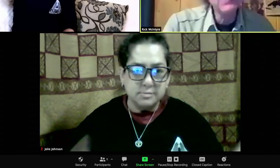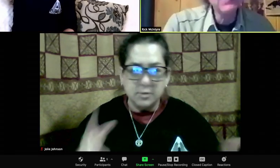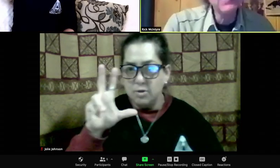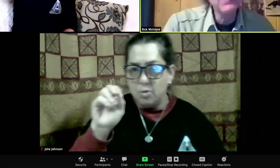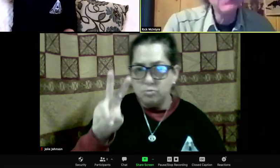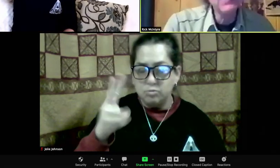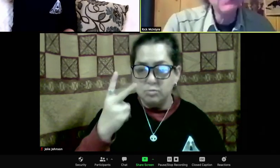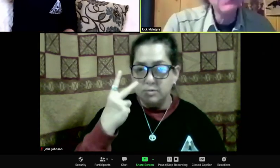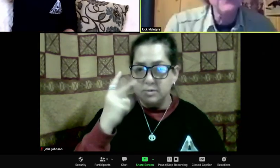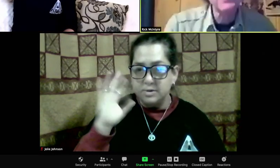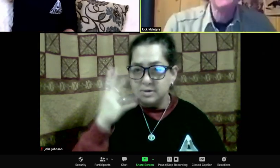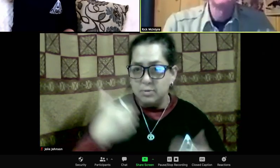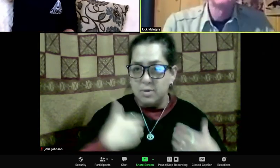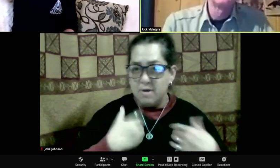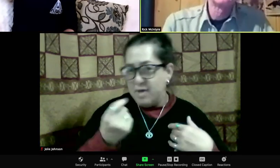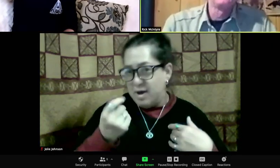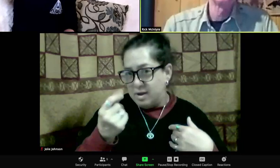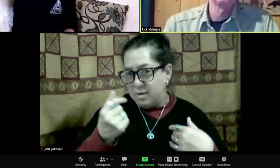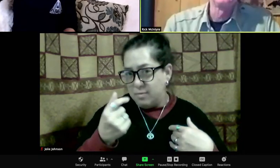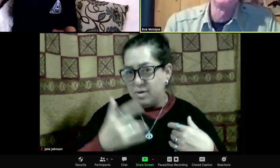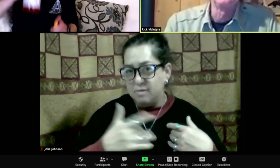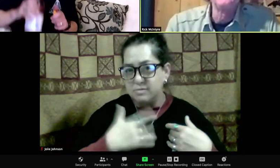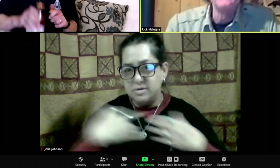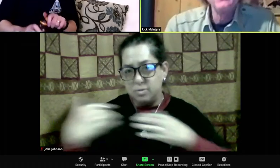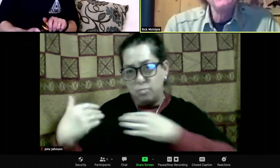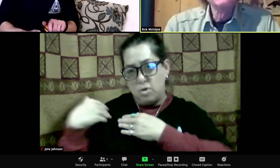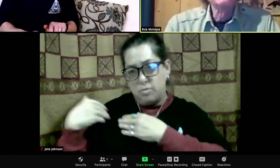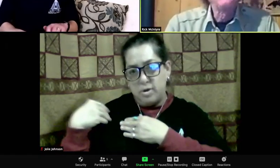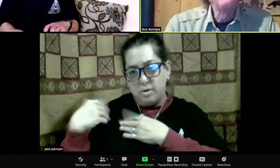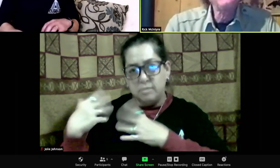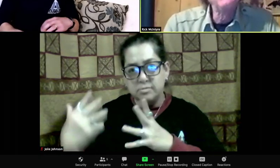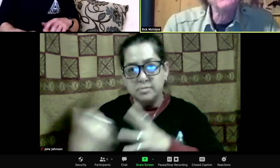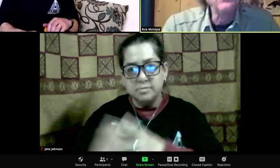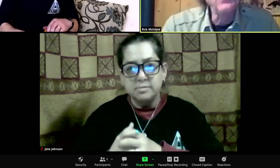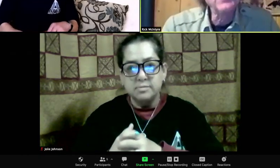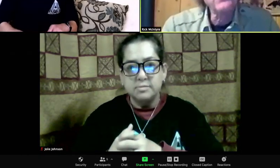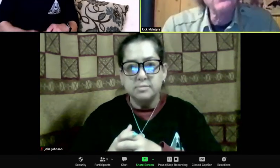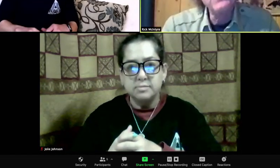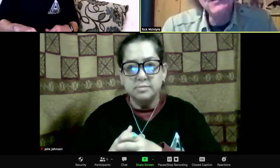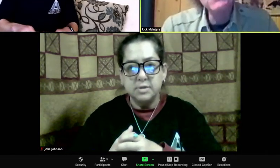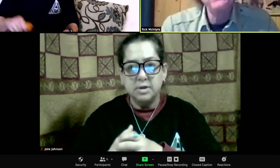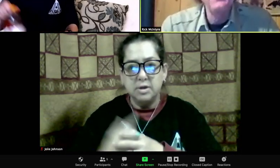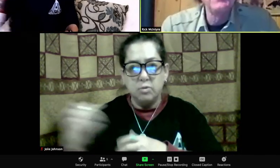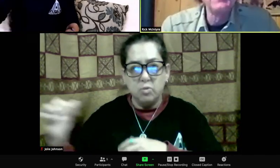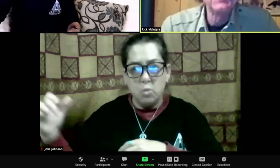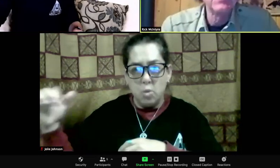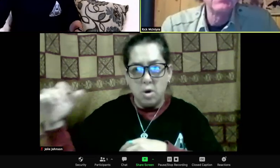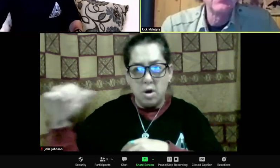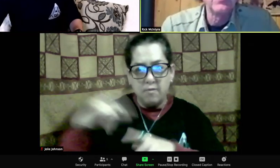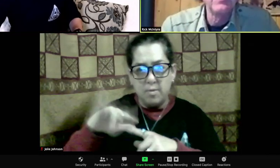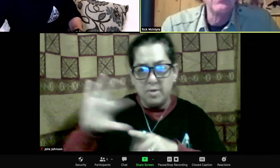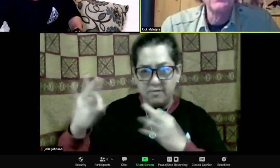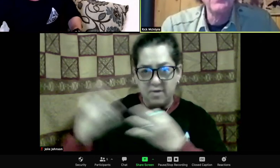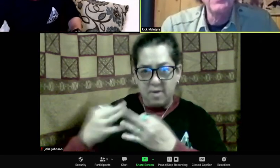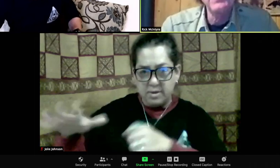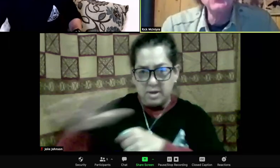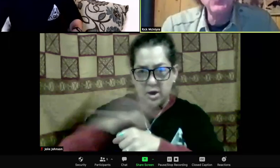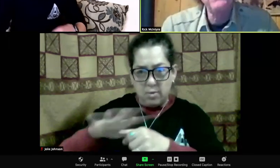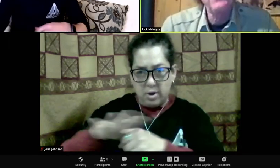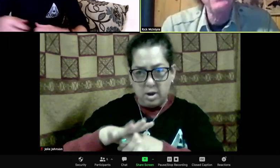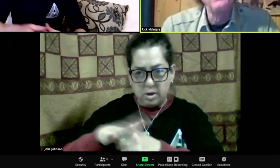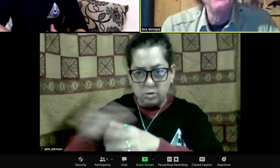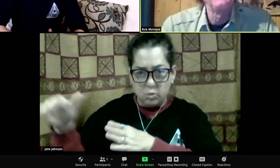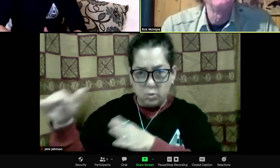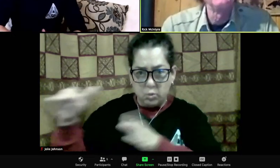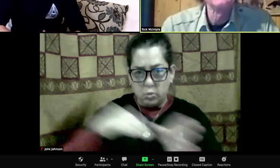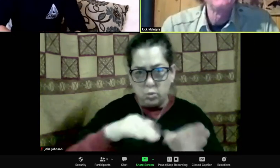found through DNA analysis that at least five of the pups that 21 raised that year had been fathered by his